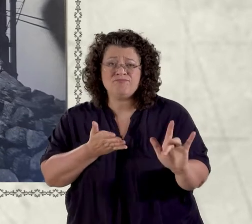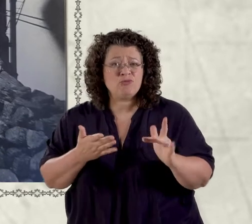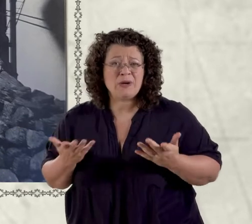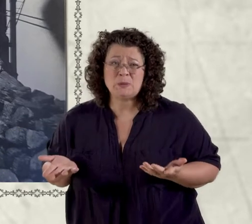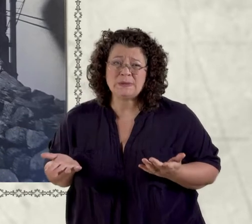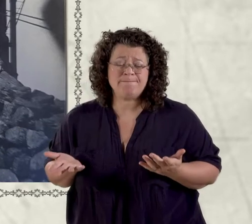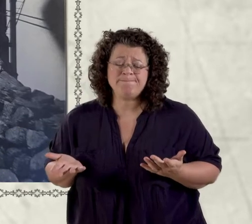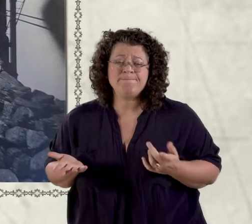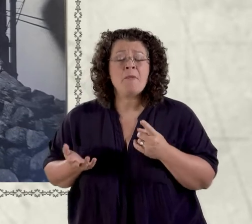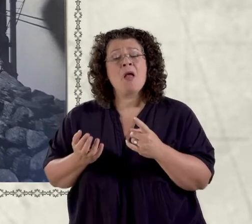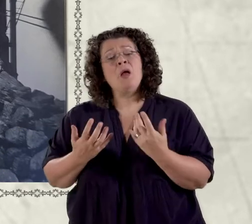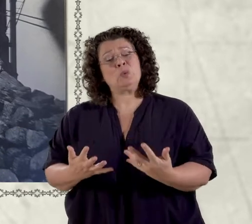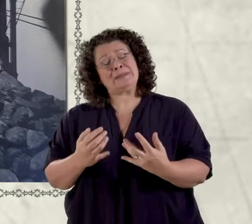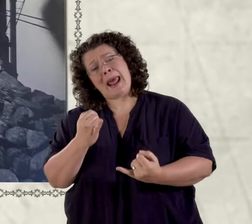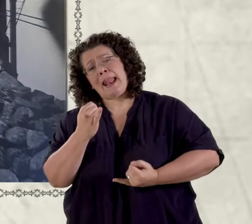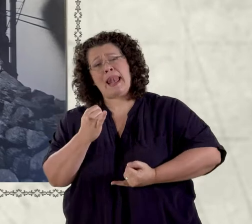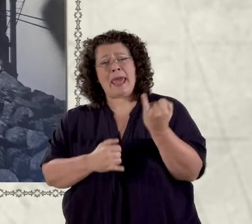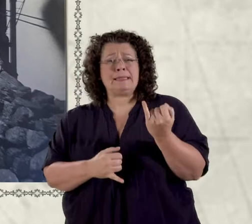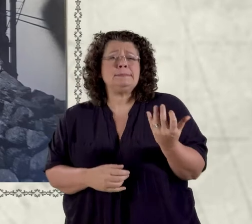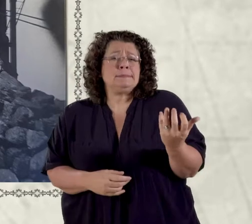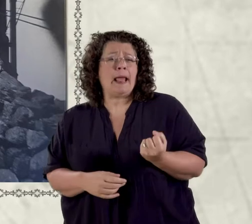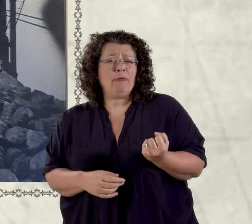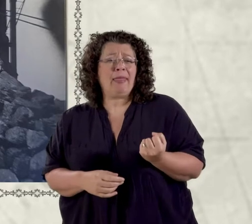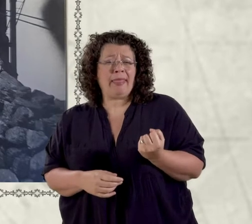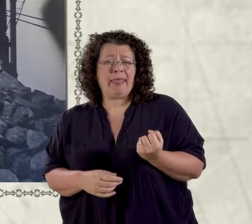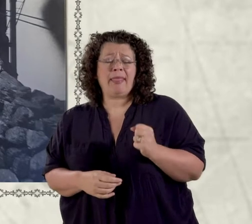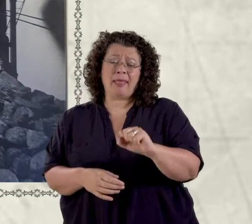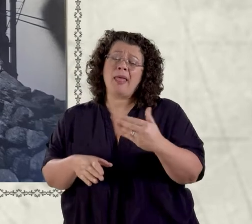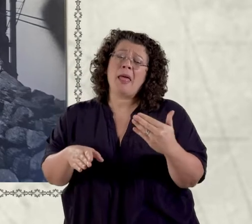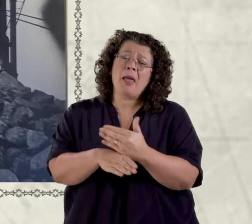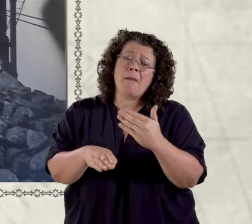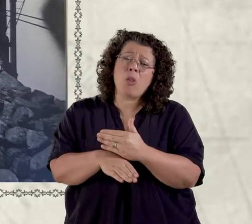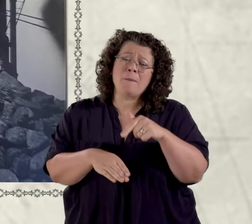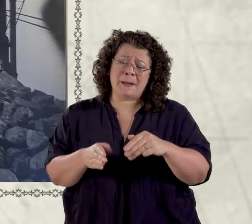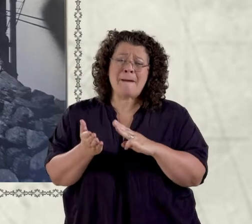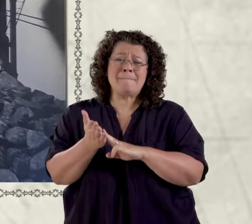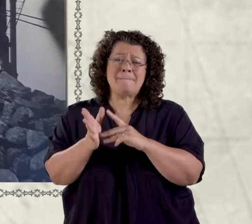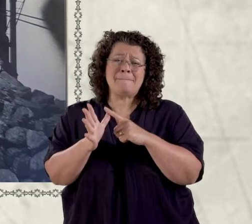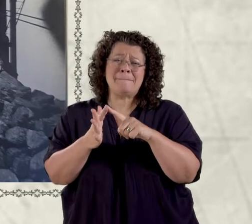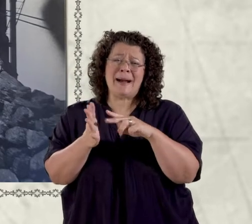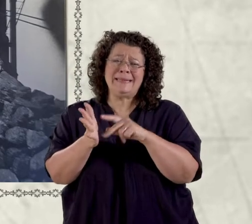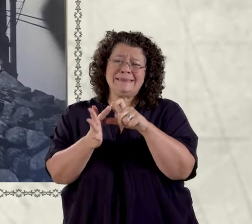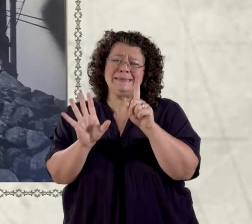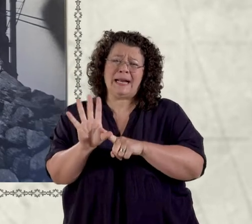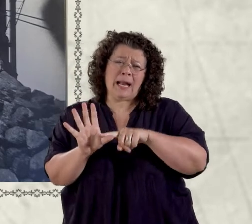your final salary today and your employment at mindy colliery will come to an end